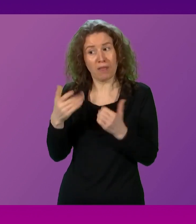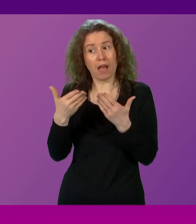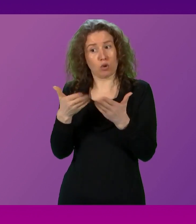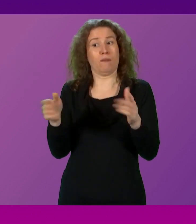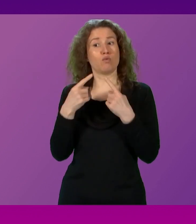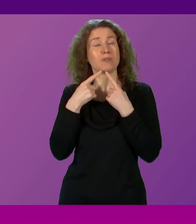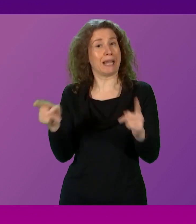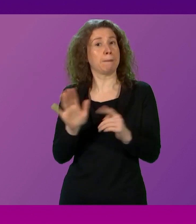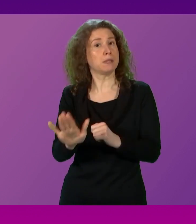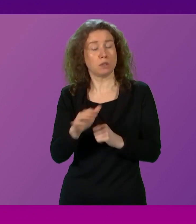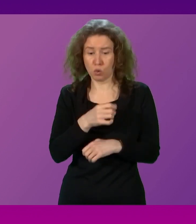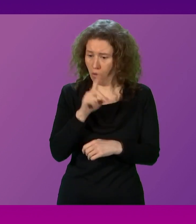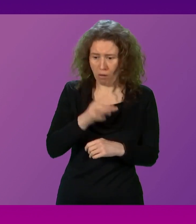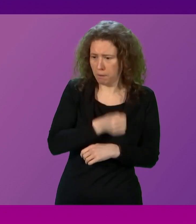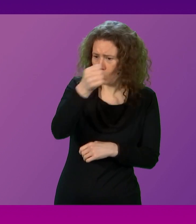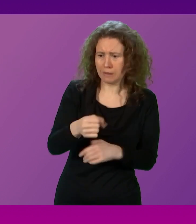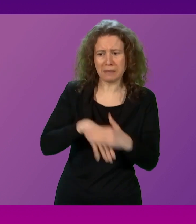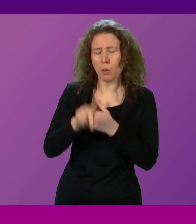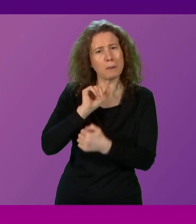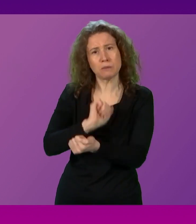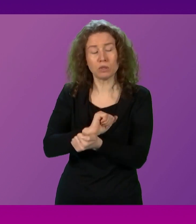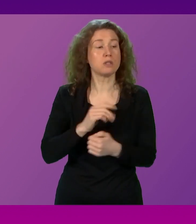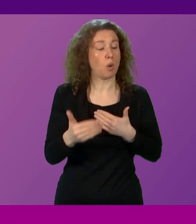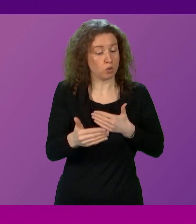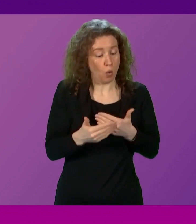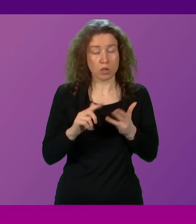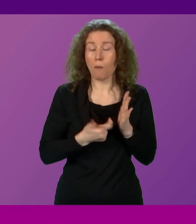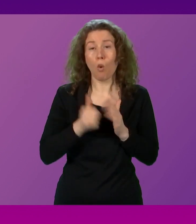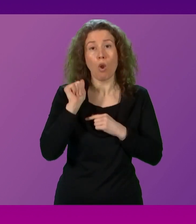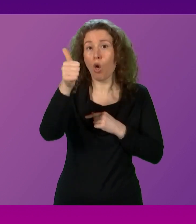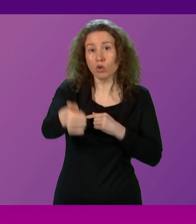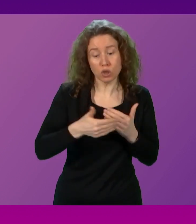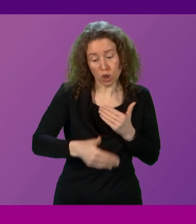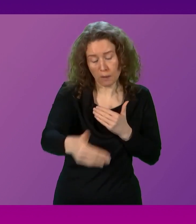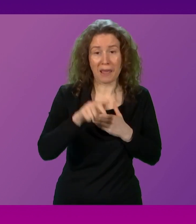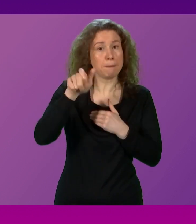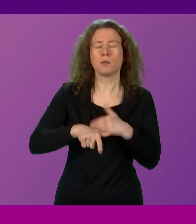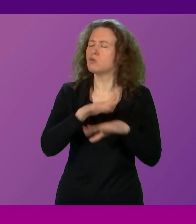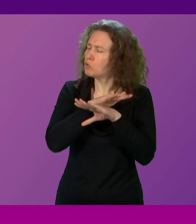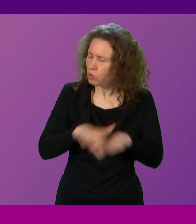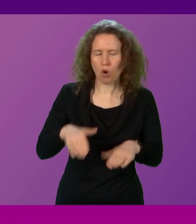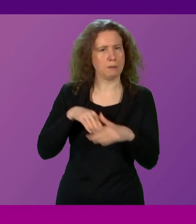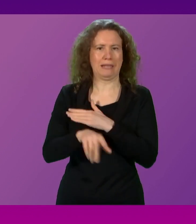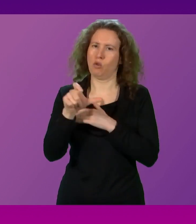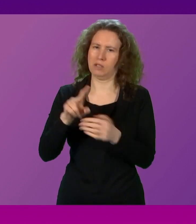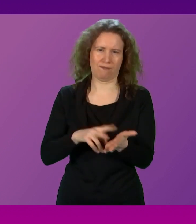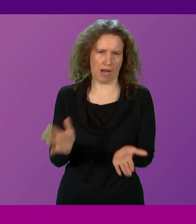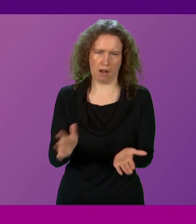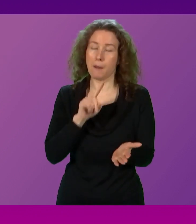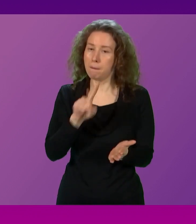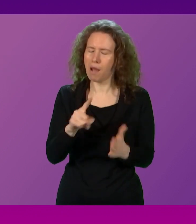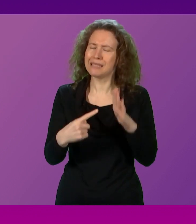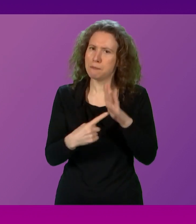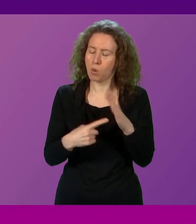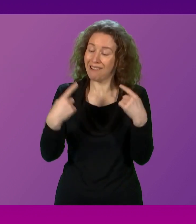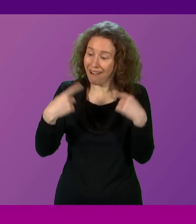And what I have said is that short-term or long-term, this prisoner is not going to be in Cortonvale, but it is important